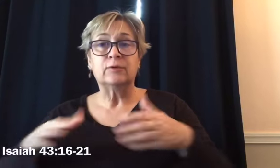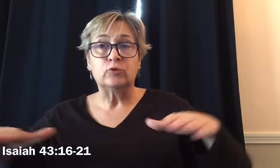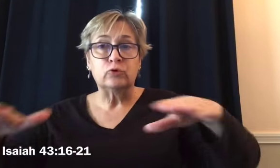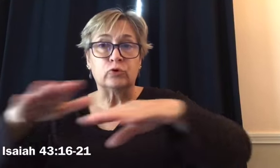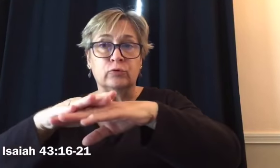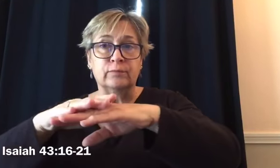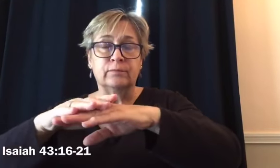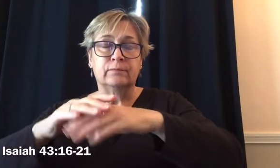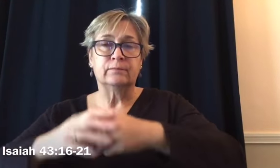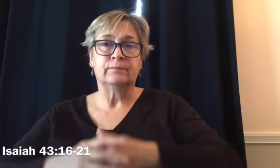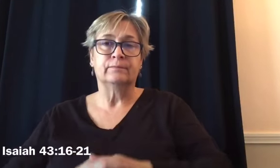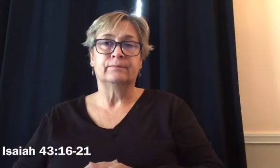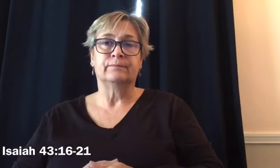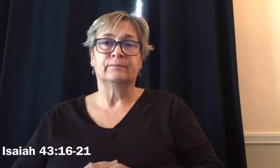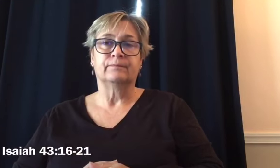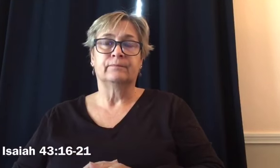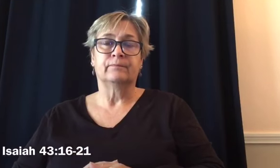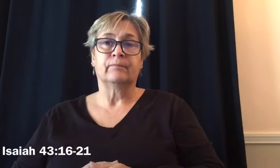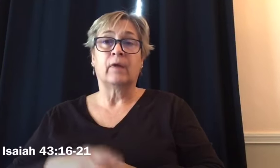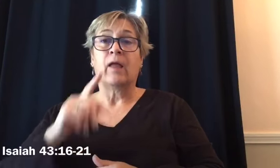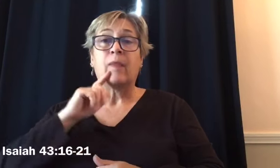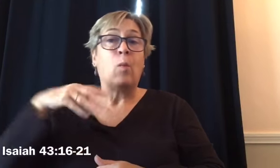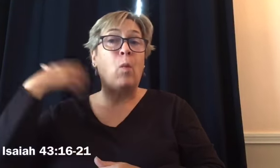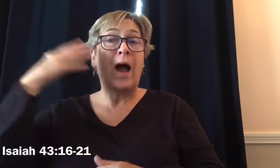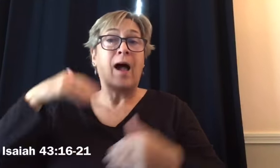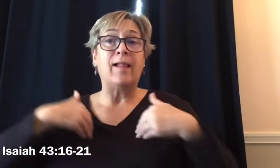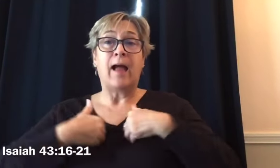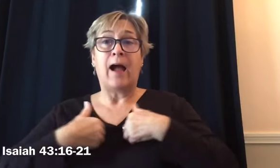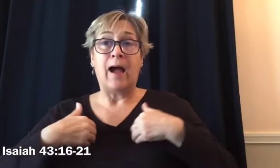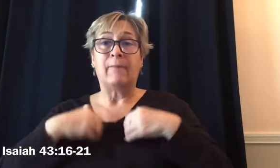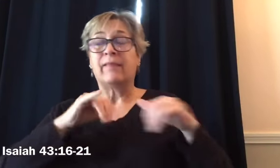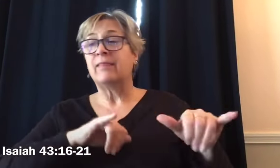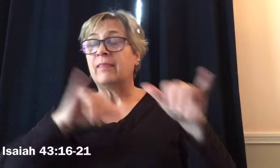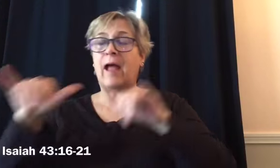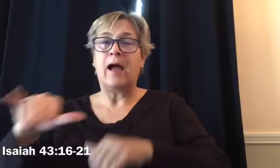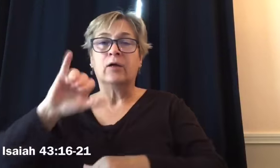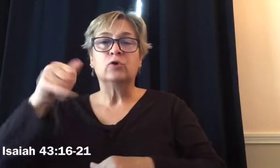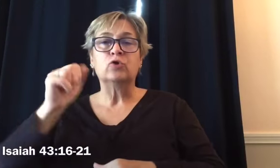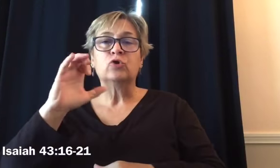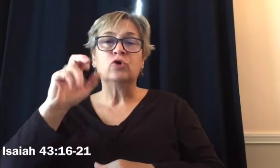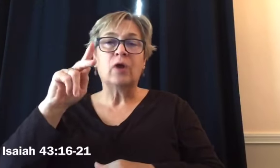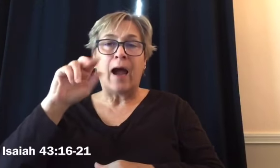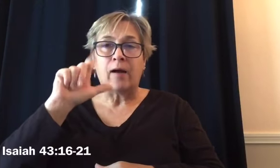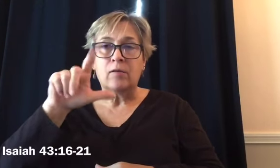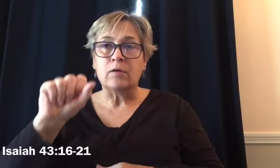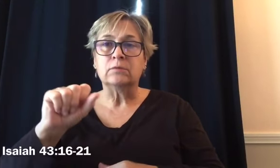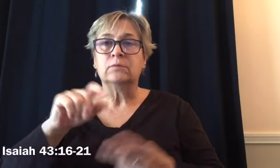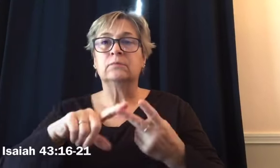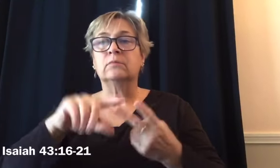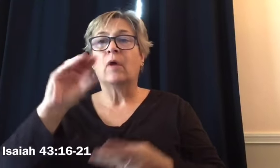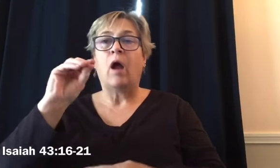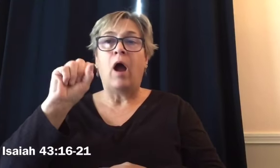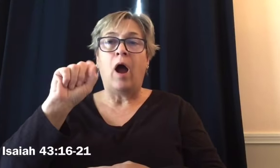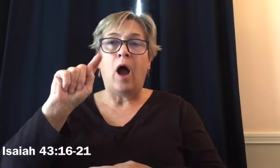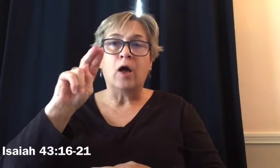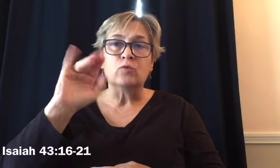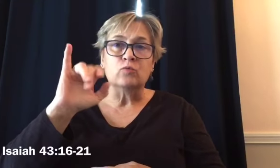In the desert, I make a way. In the wasteland rivers, wild beasts honor me,